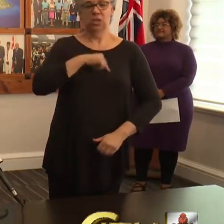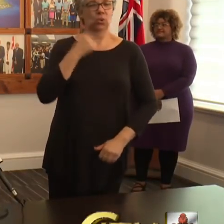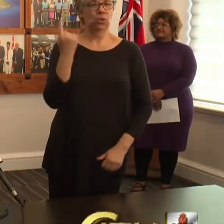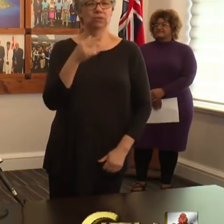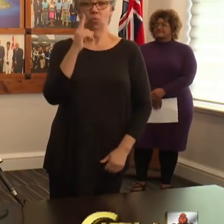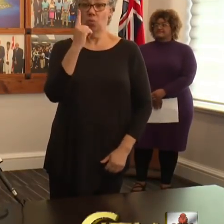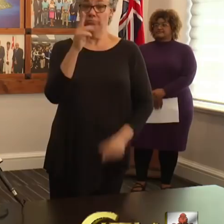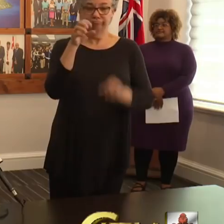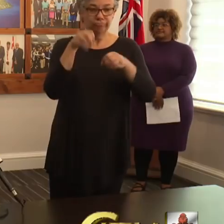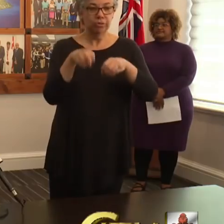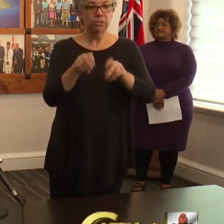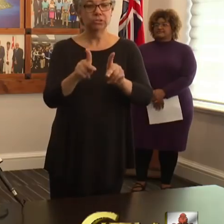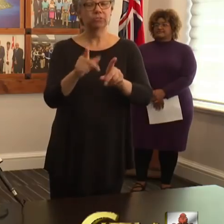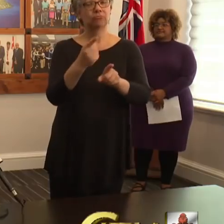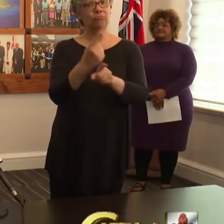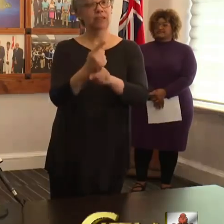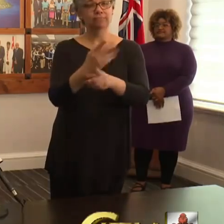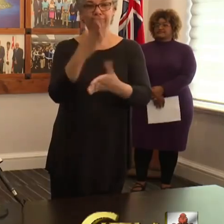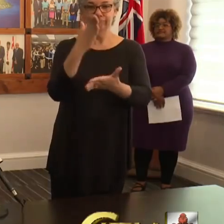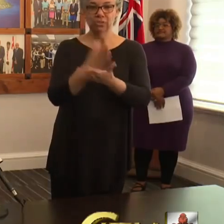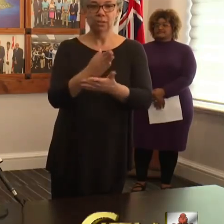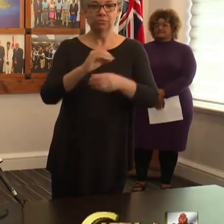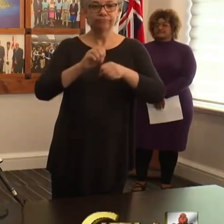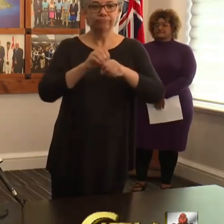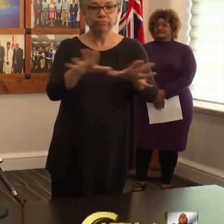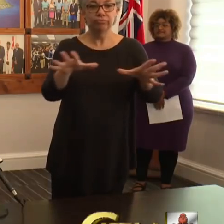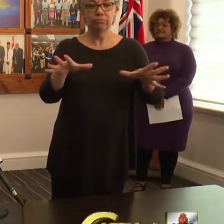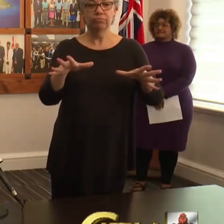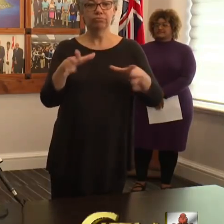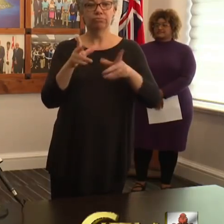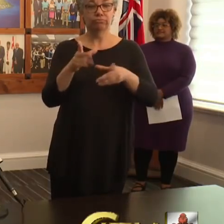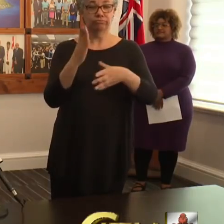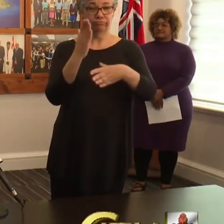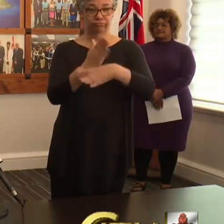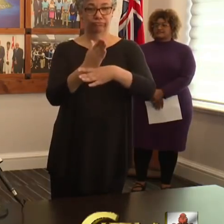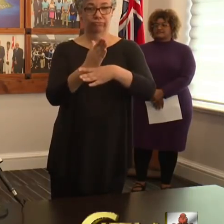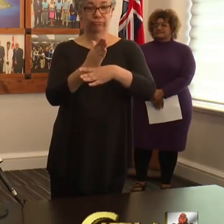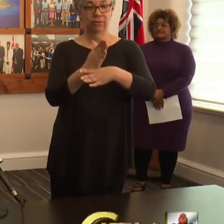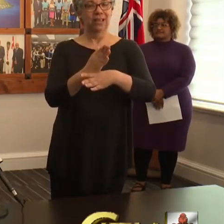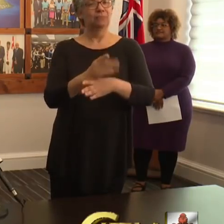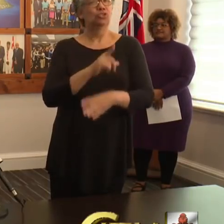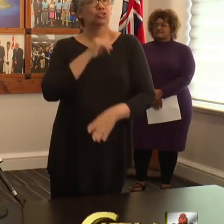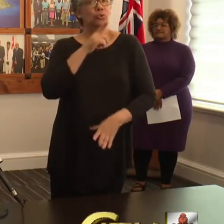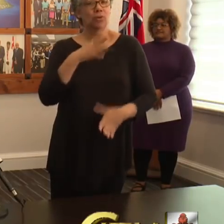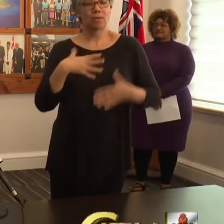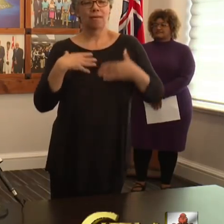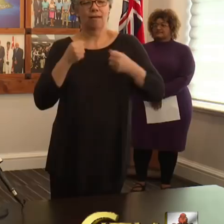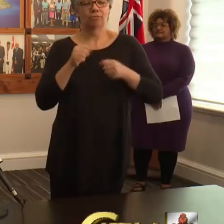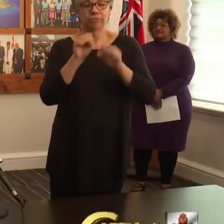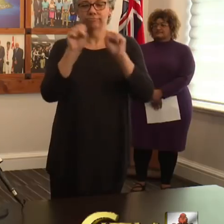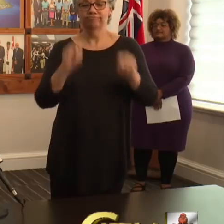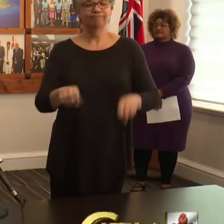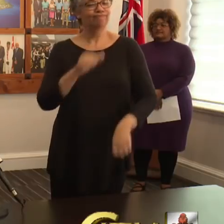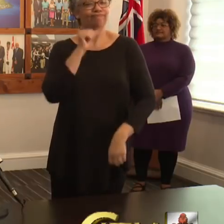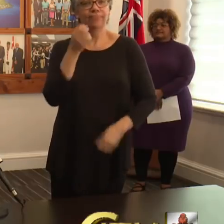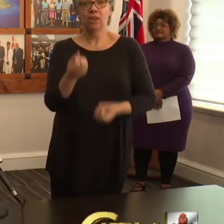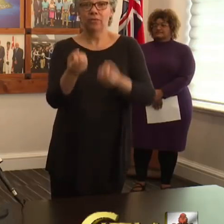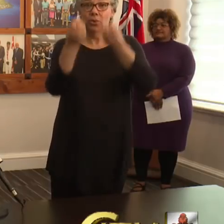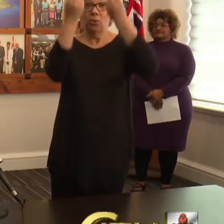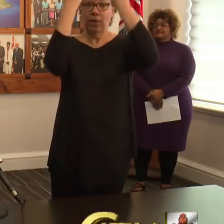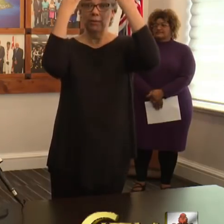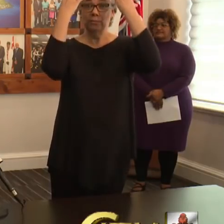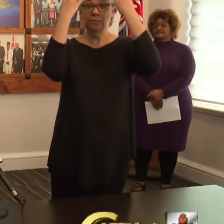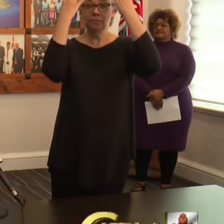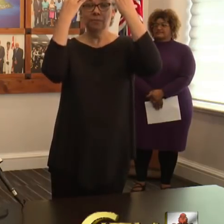right, and to stop the virus in its tracks, and to ensure that our health system is not overwhelmed in order to save our lives.